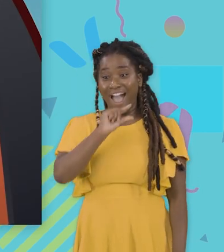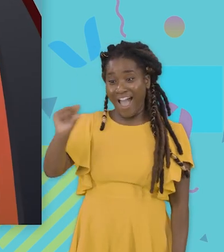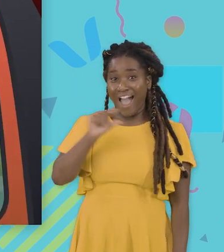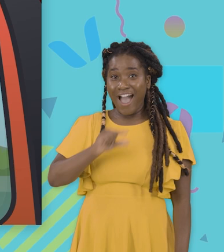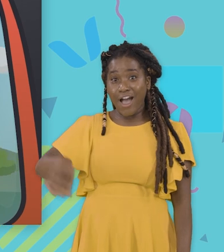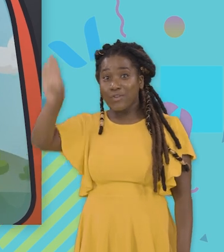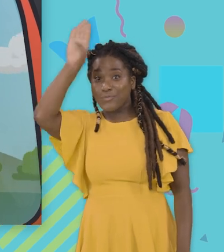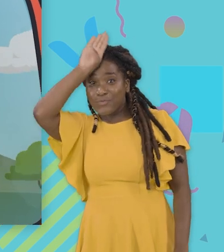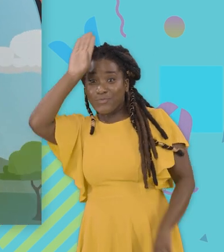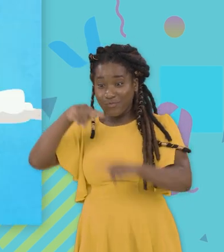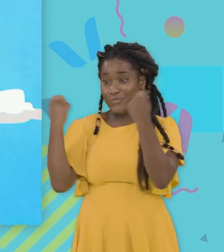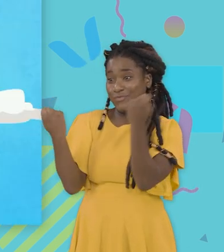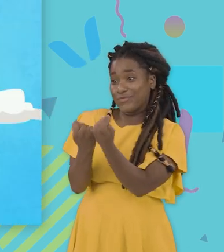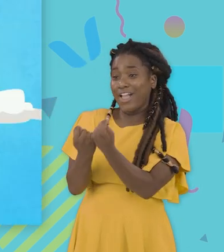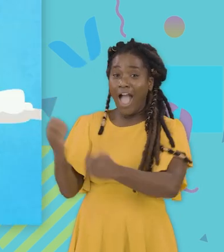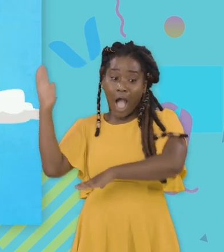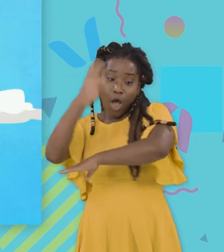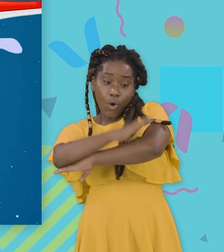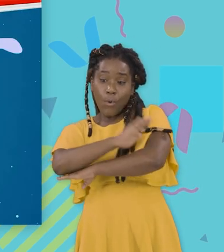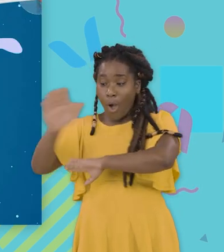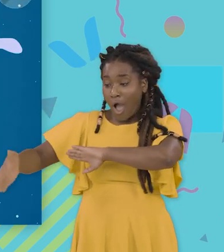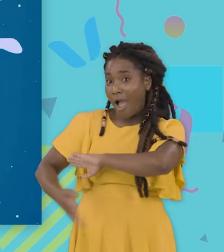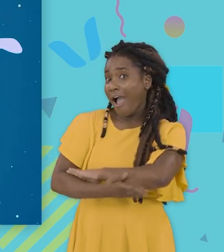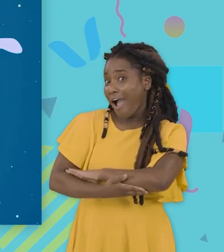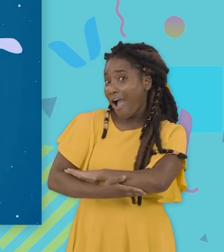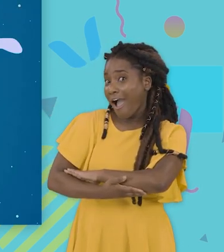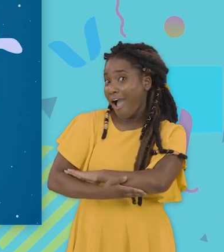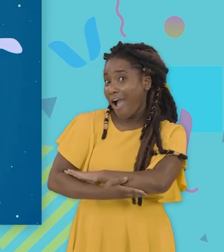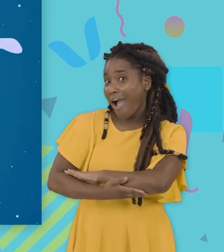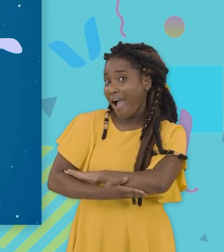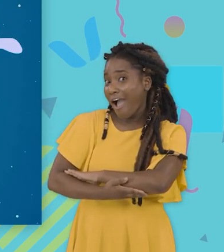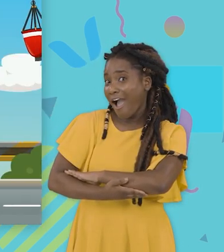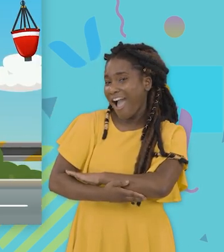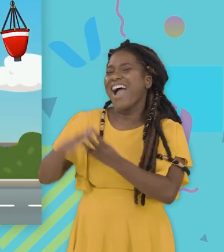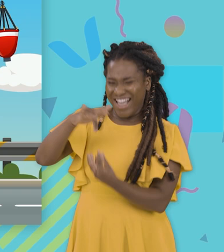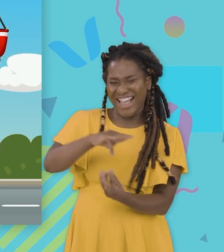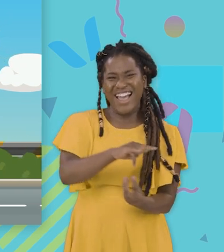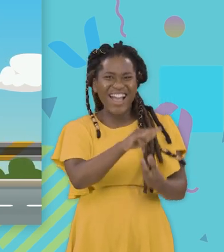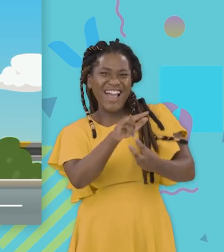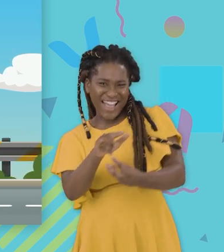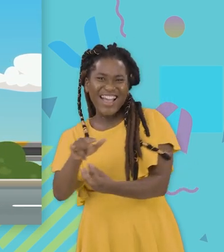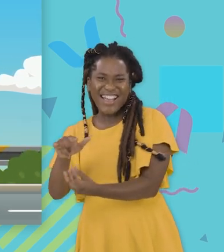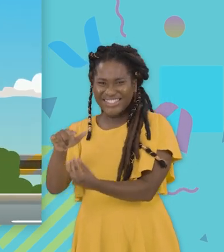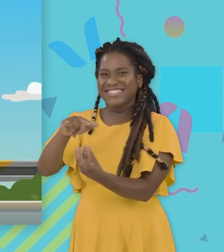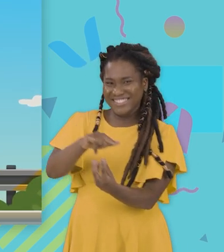the firefighting team Flying day and night It's a firefighting